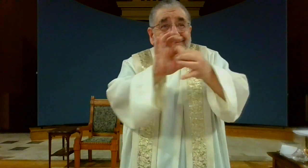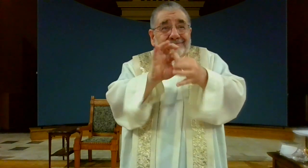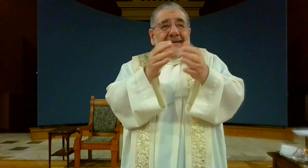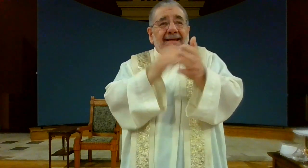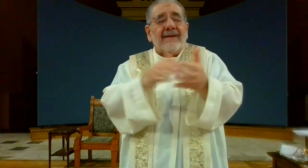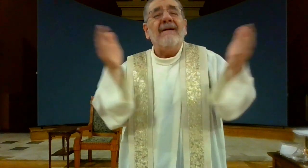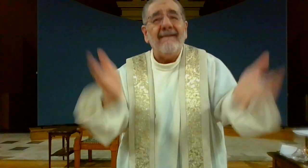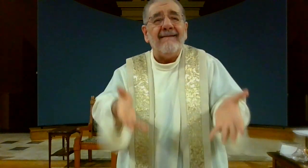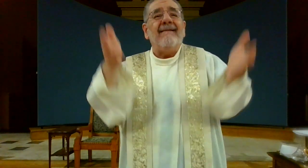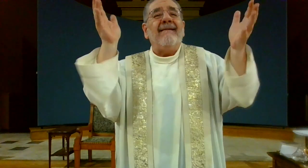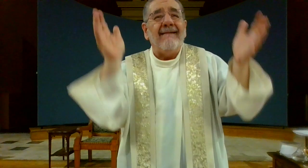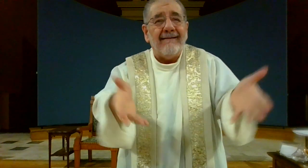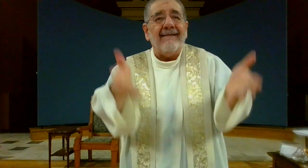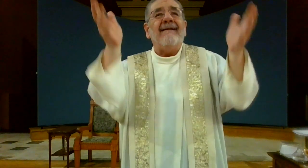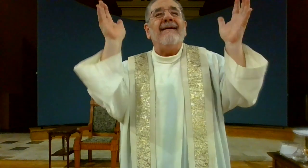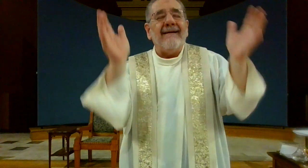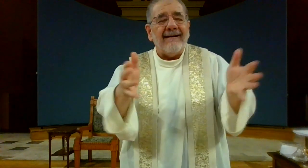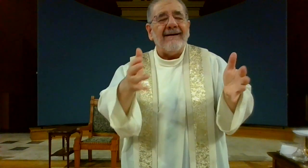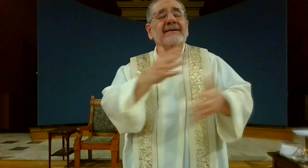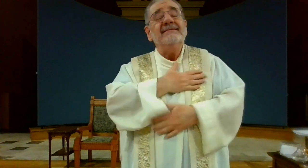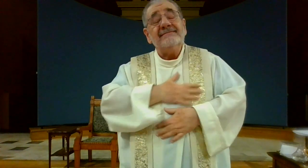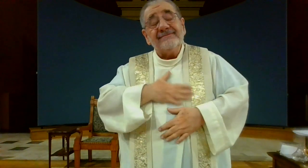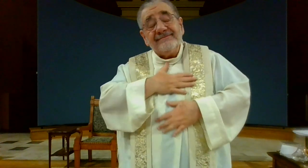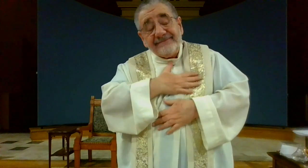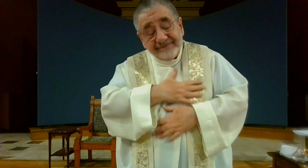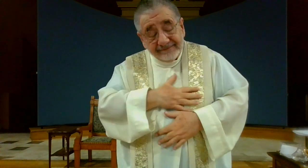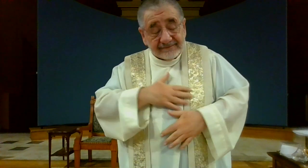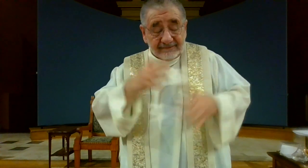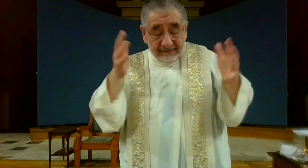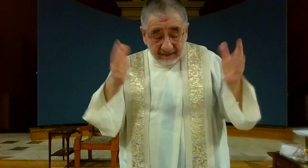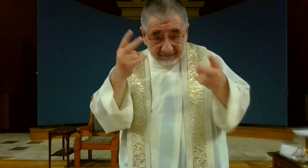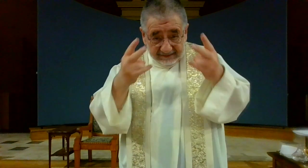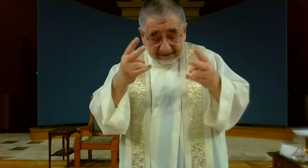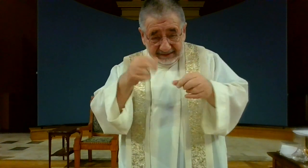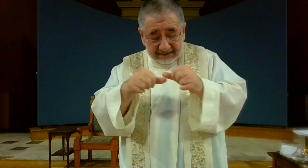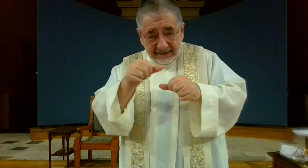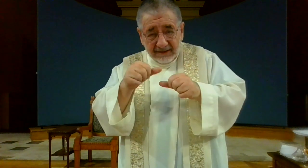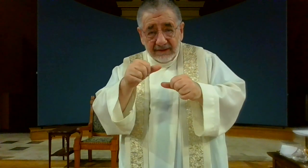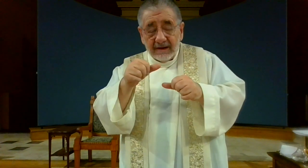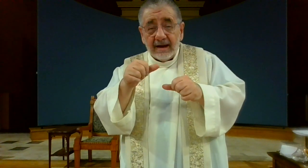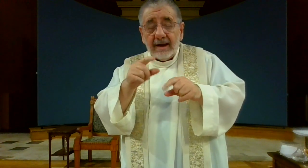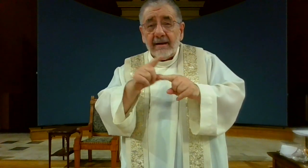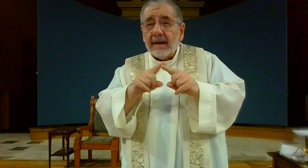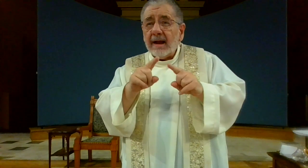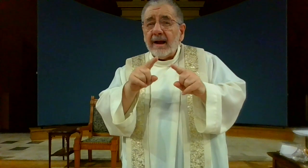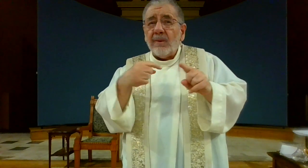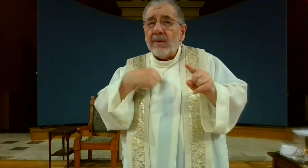We were reconnected and really enjoyed our time together. But